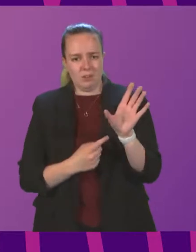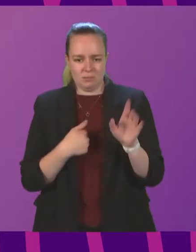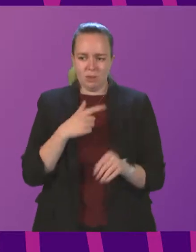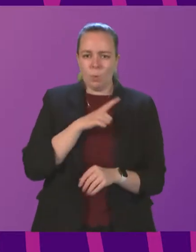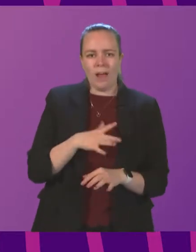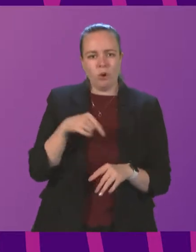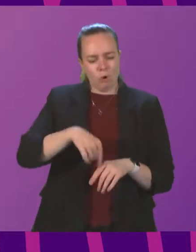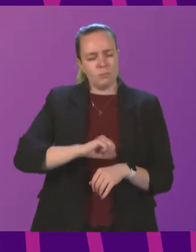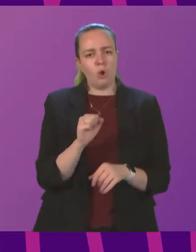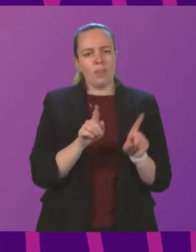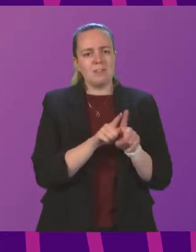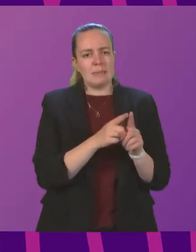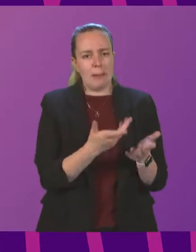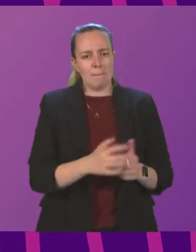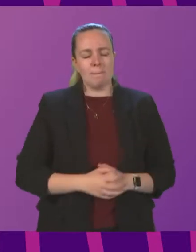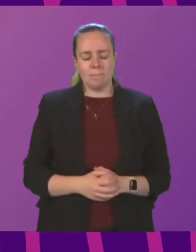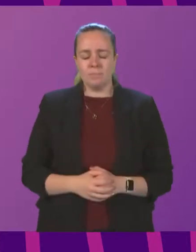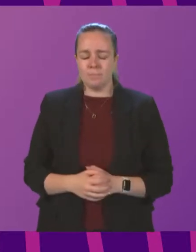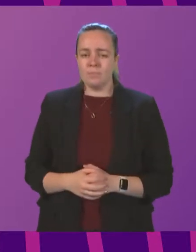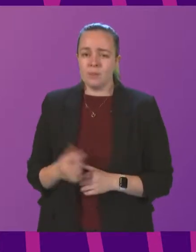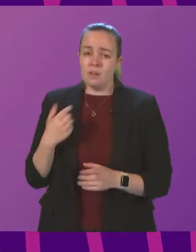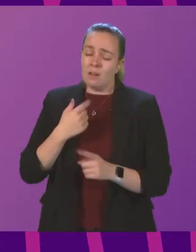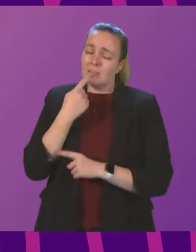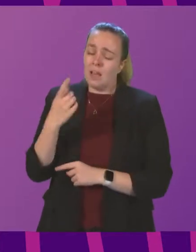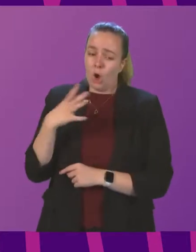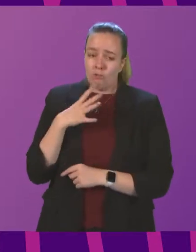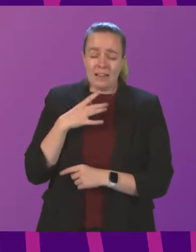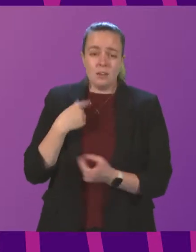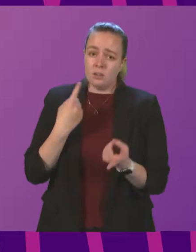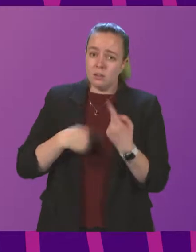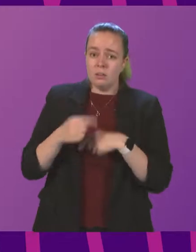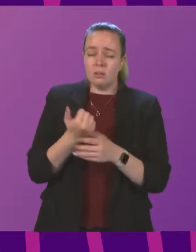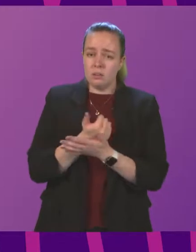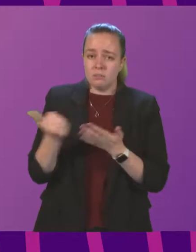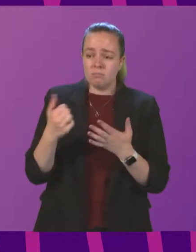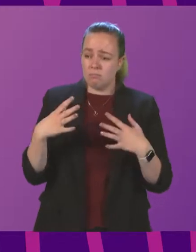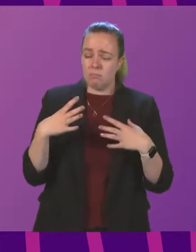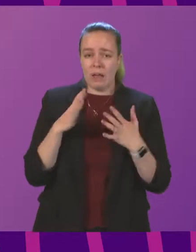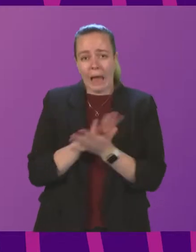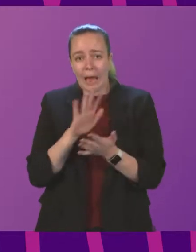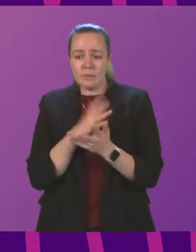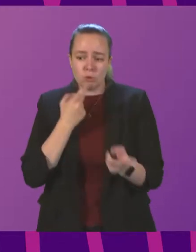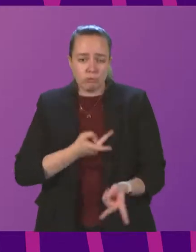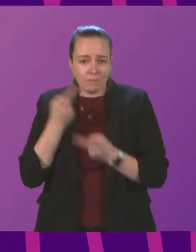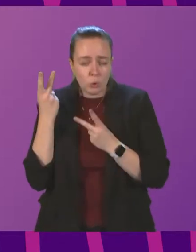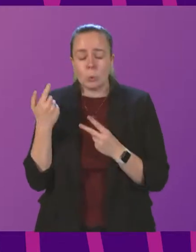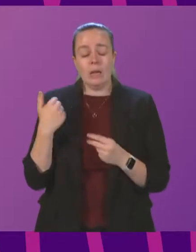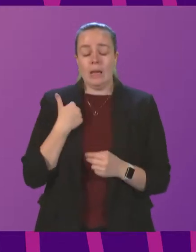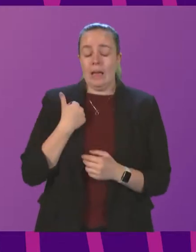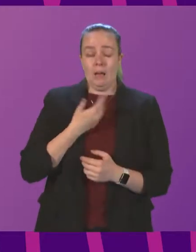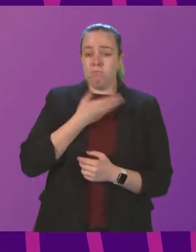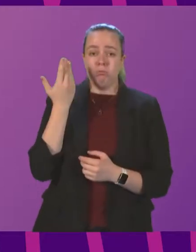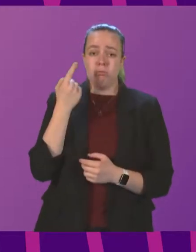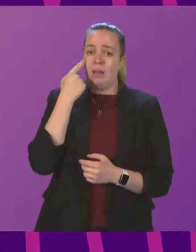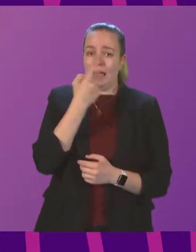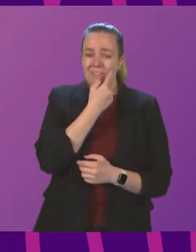in Scotland? Minister. As I said to the member, we are always prepared to keep the law under review. And I do not have the evidence that